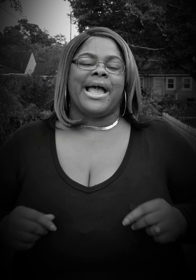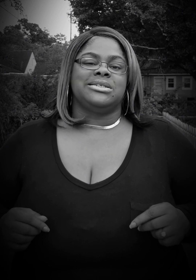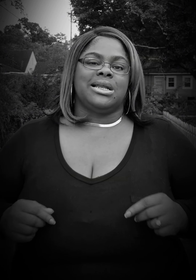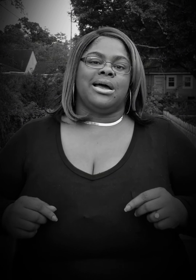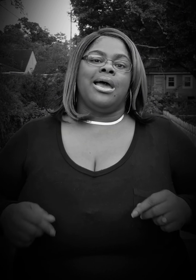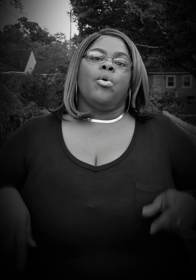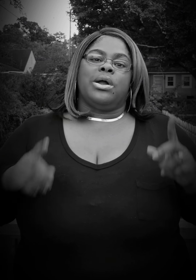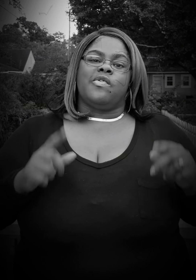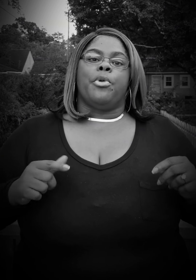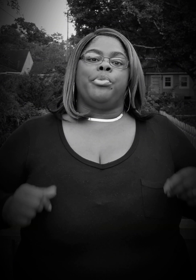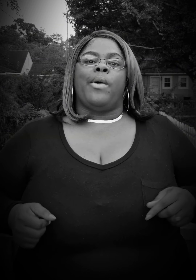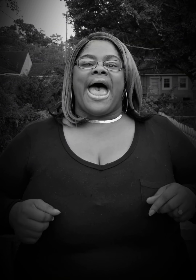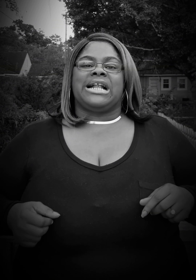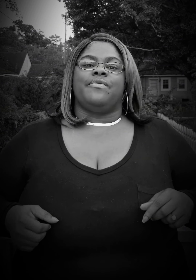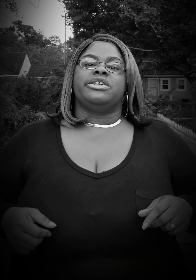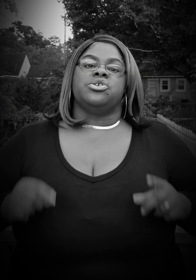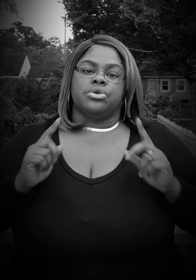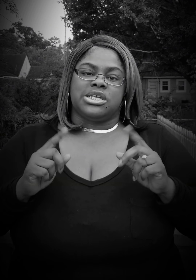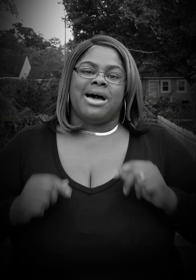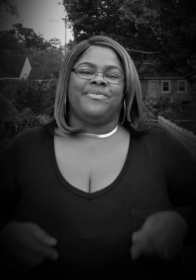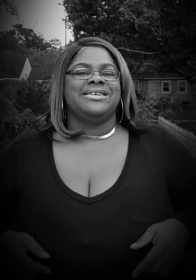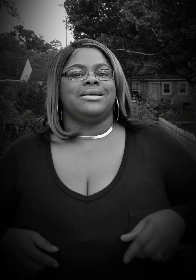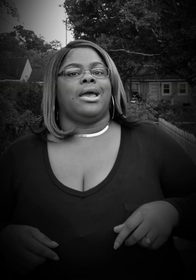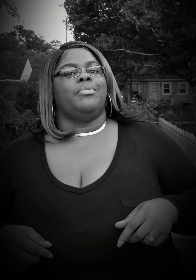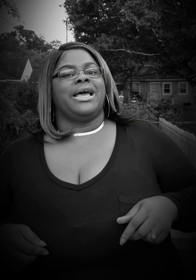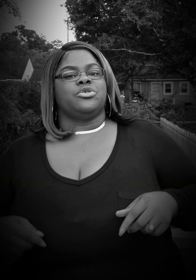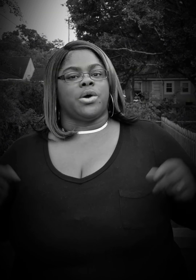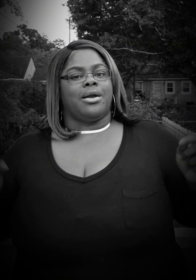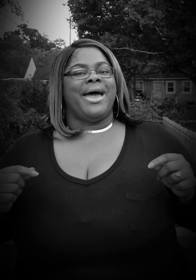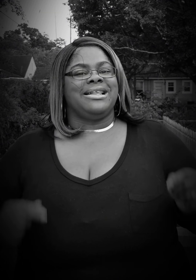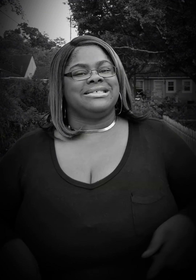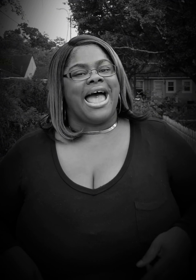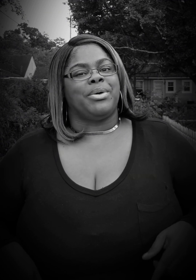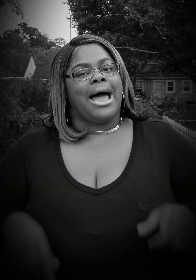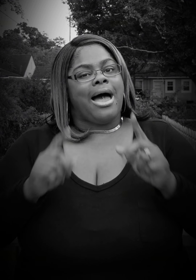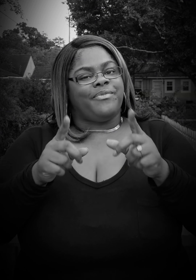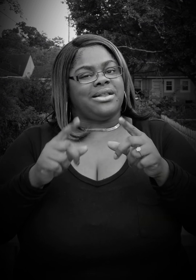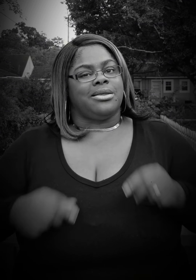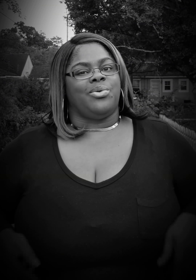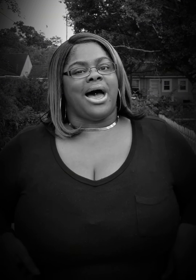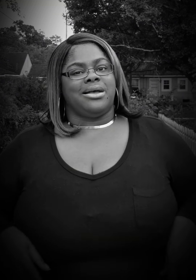I'm Angela, one of the Mobile activists, and you'll see my face again because we're going to make this happen. I have faith in you guys.